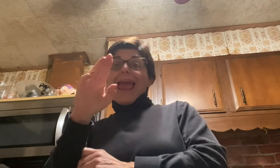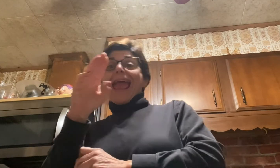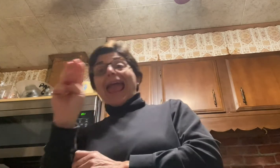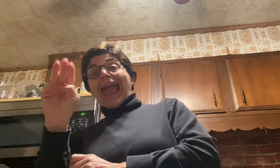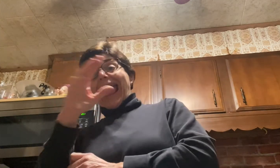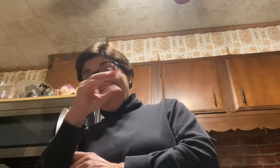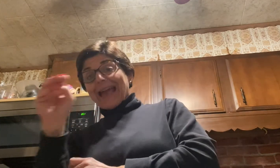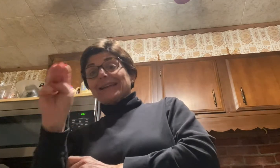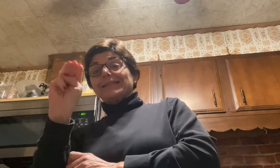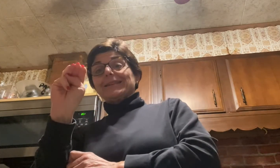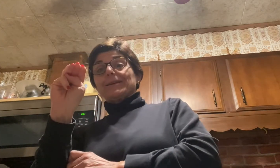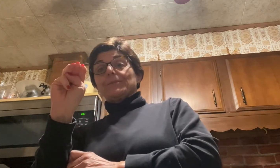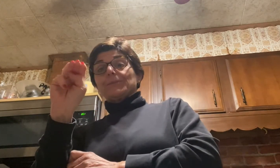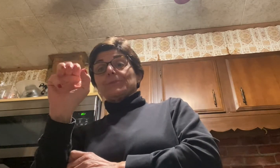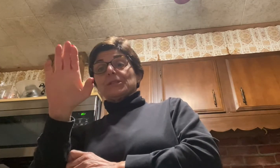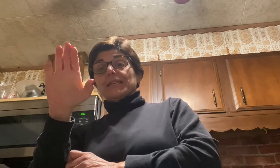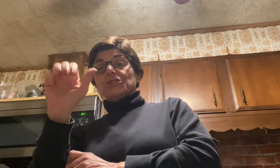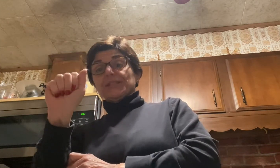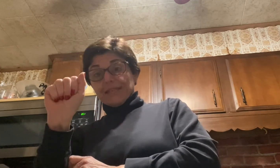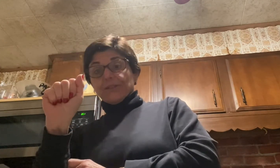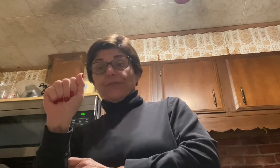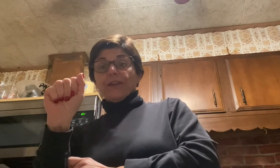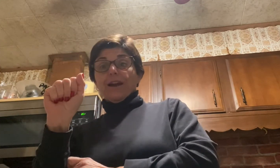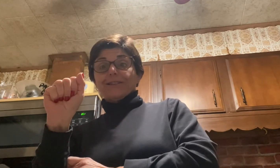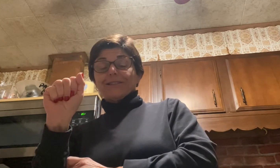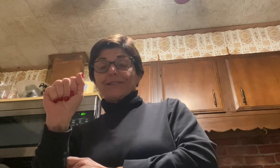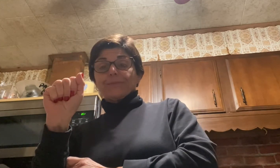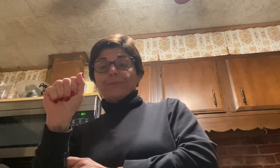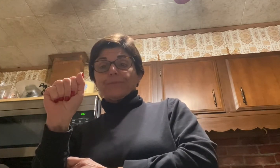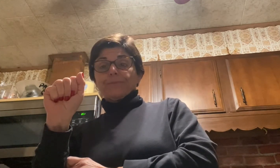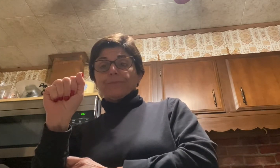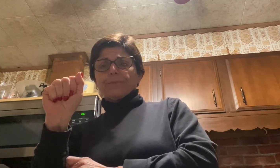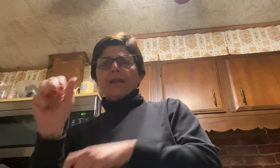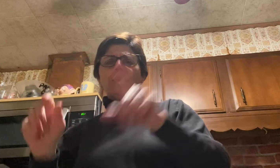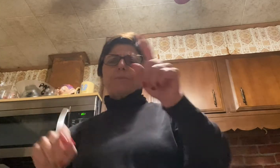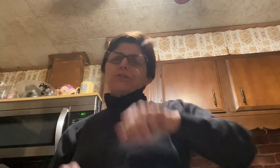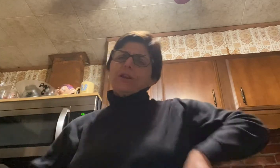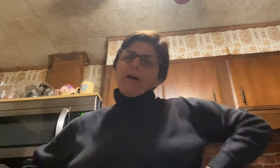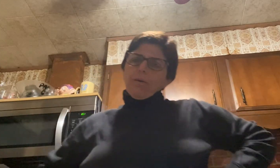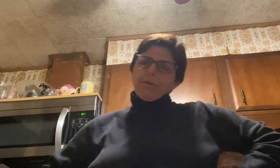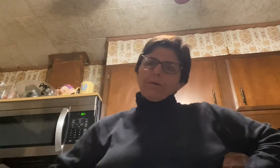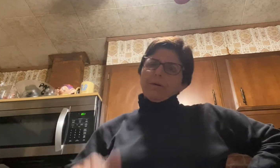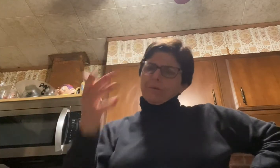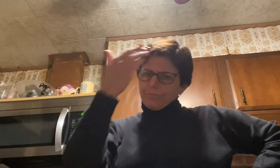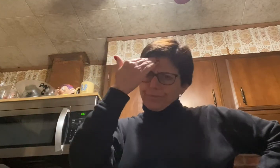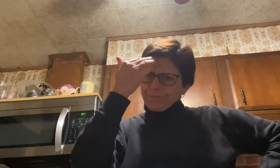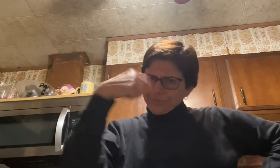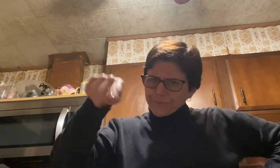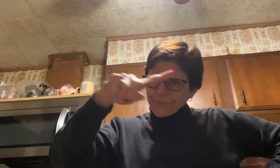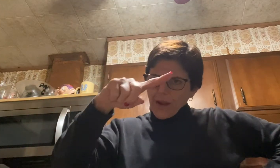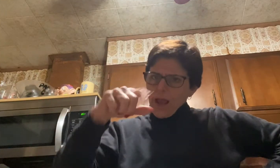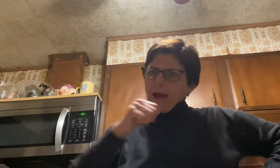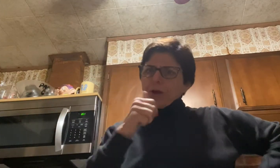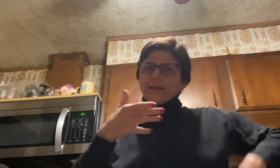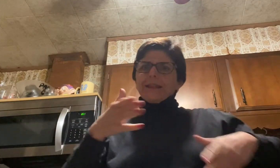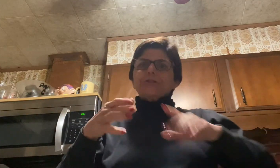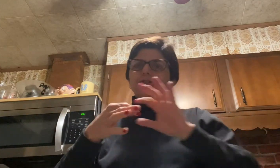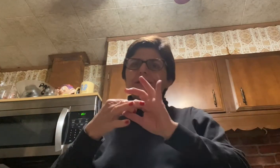and the Moussesian Center for the Arts. But you know, I'm not going to let you just